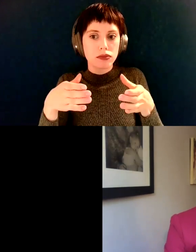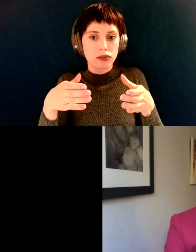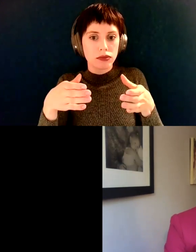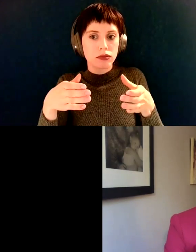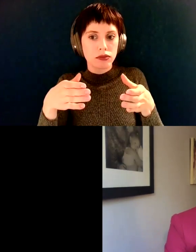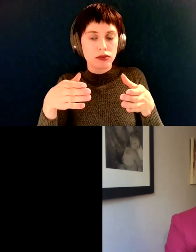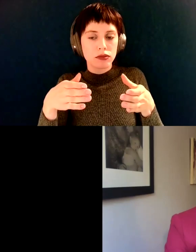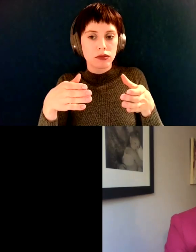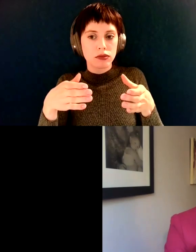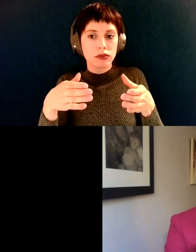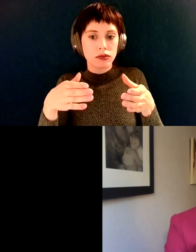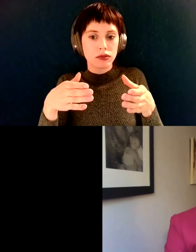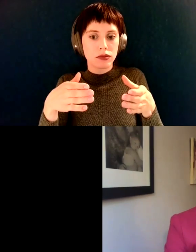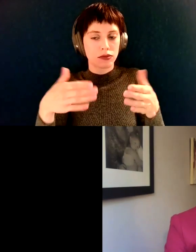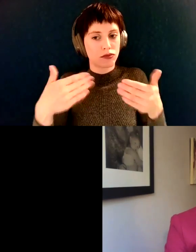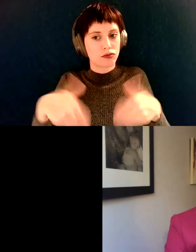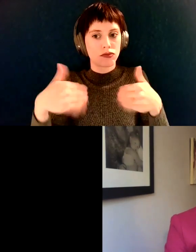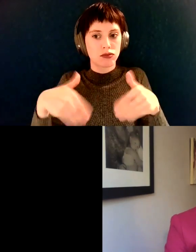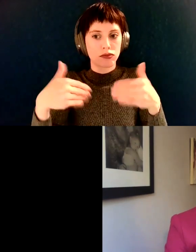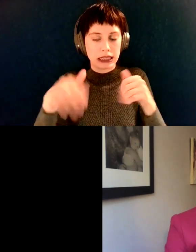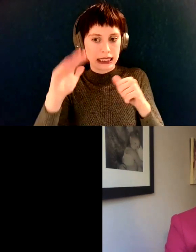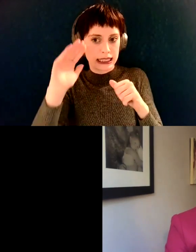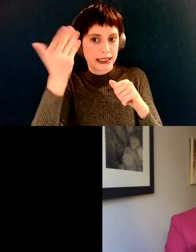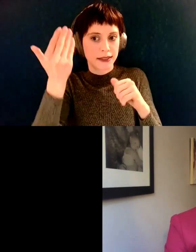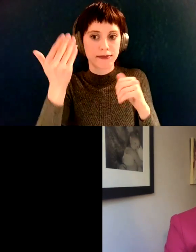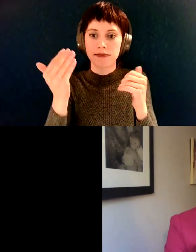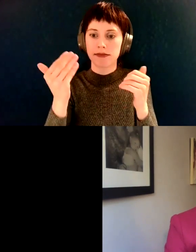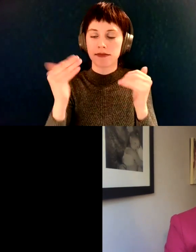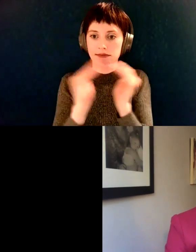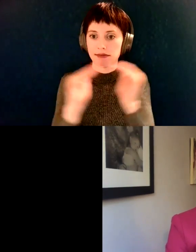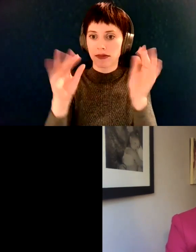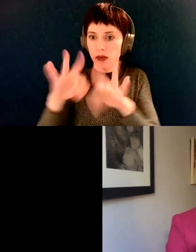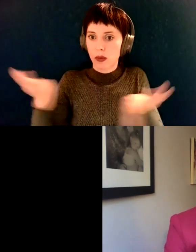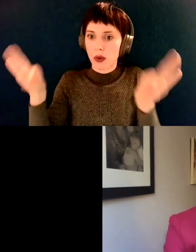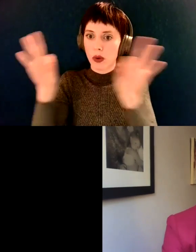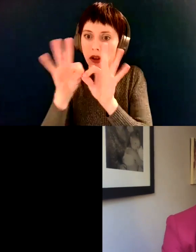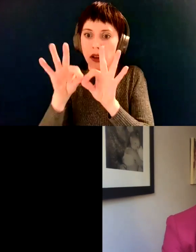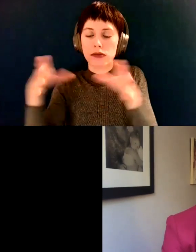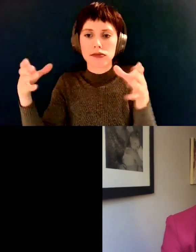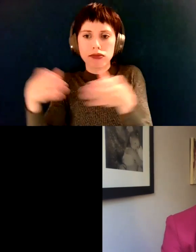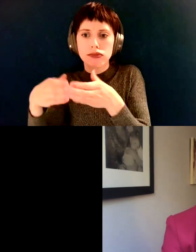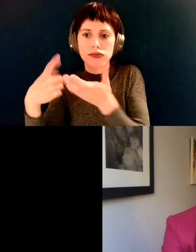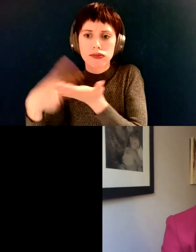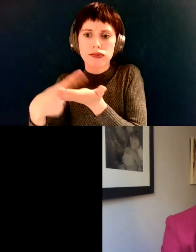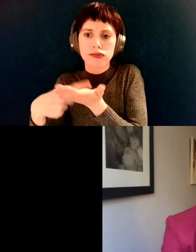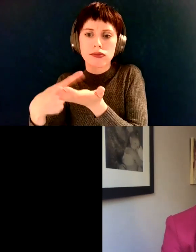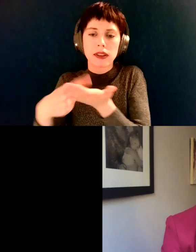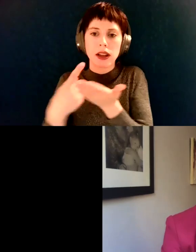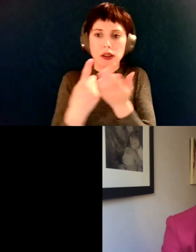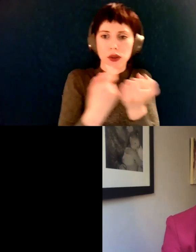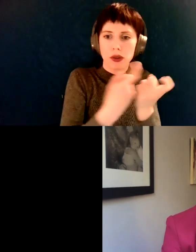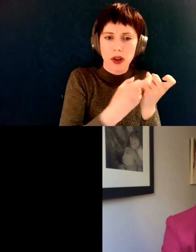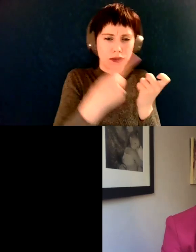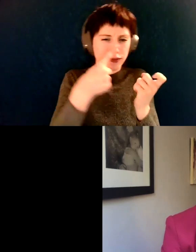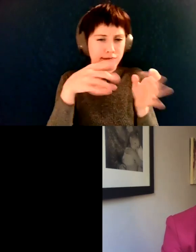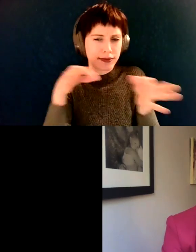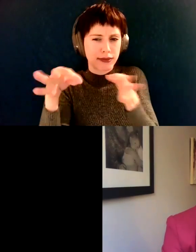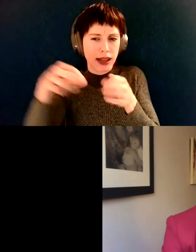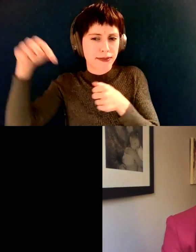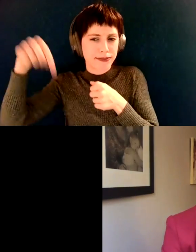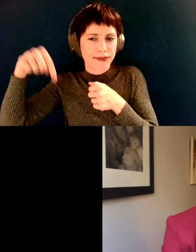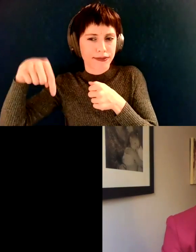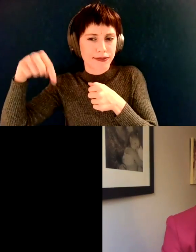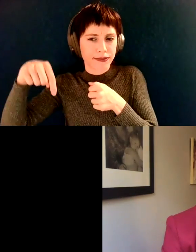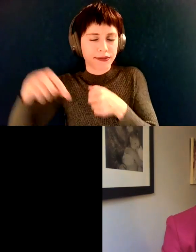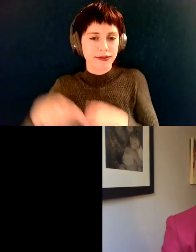sounds like as, as important as the, as the survey itself. What can you tell me about that? Yeah. Yeah. So, um,